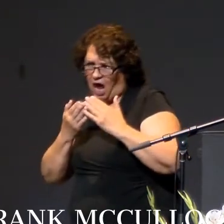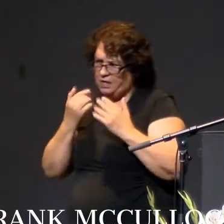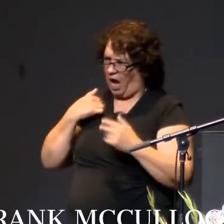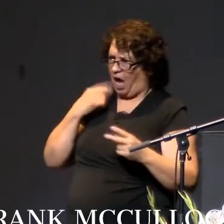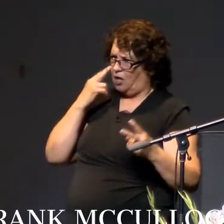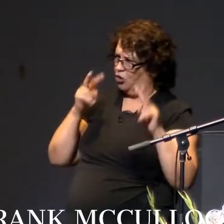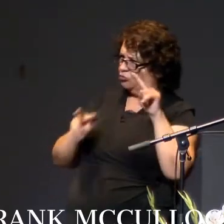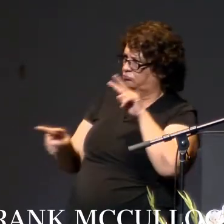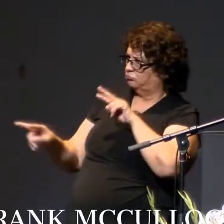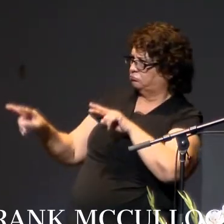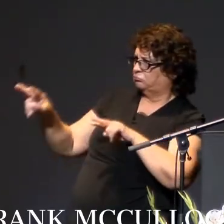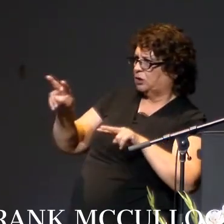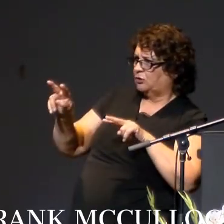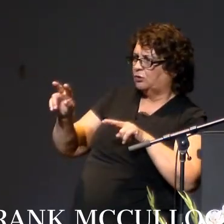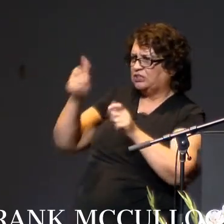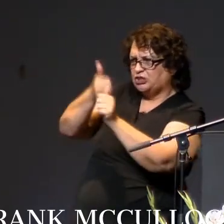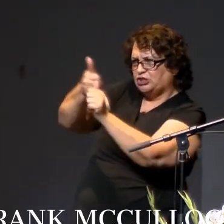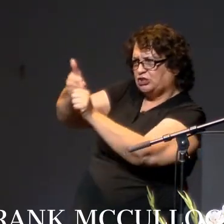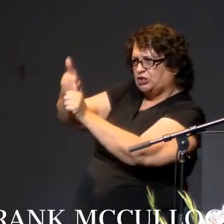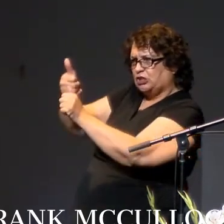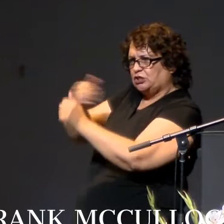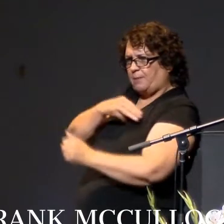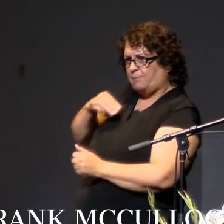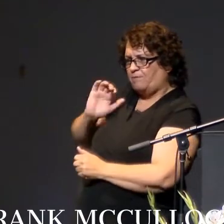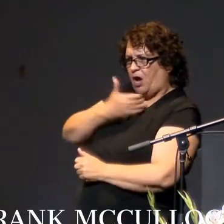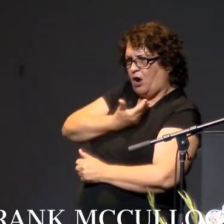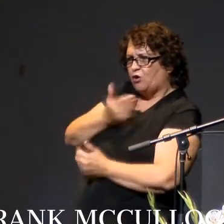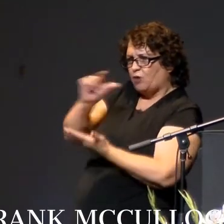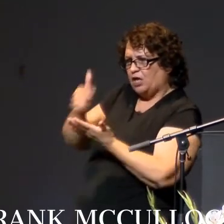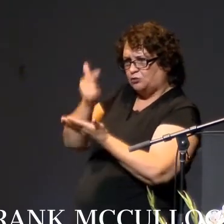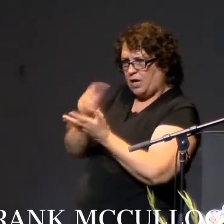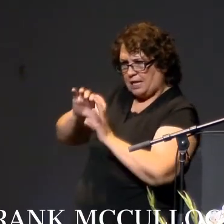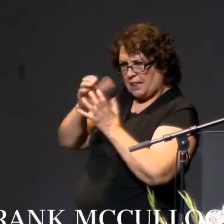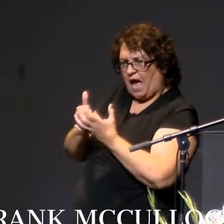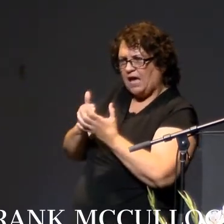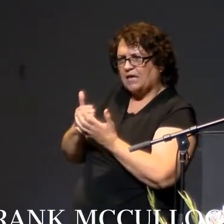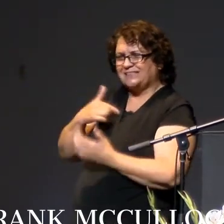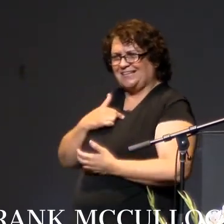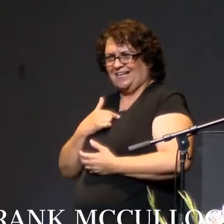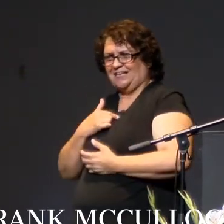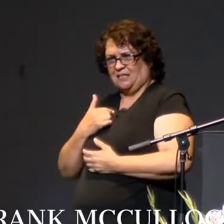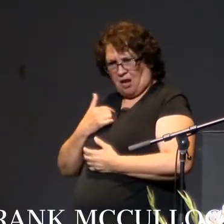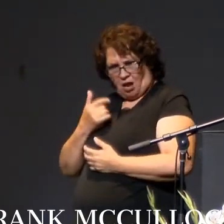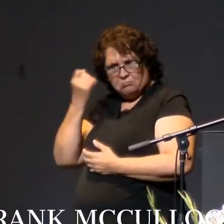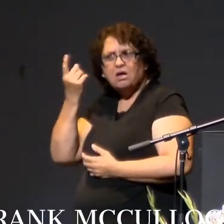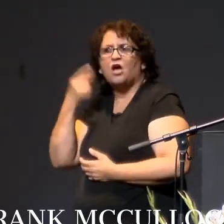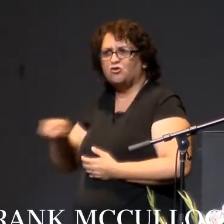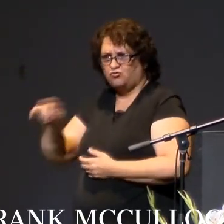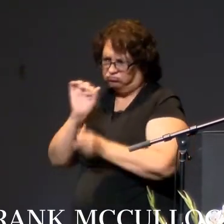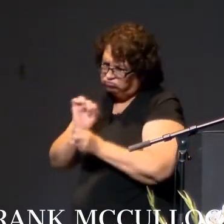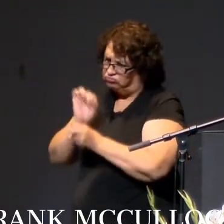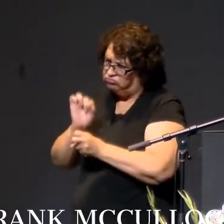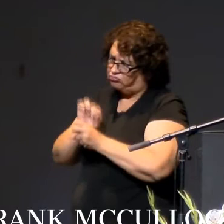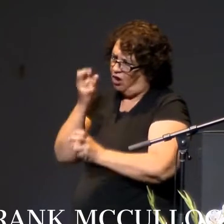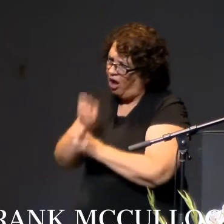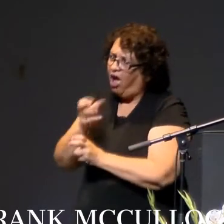every member of our graduating class, recognizing that each of you have rallied to our demands and met our expectations, I